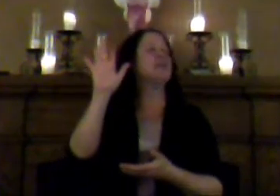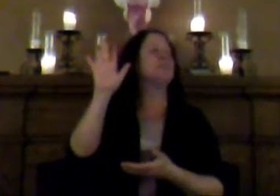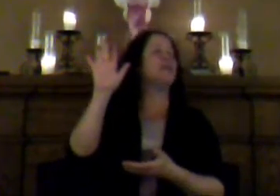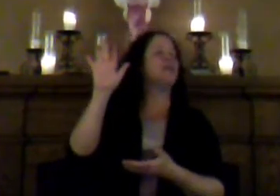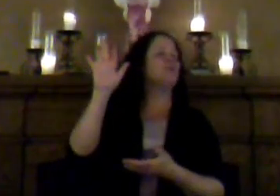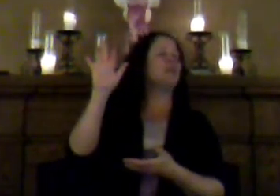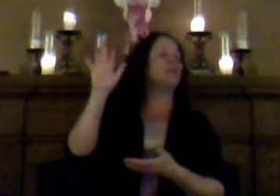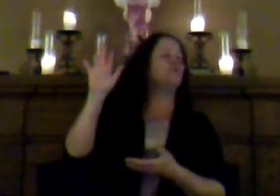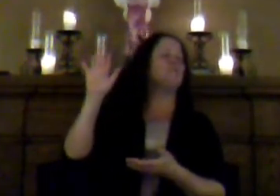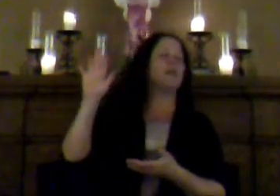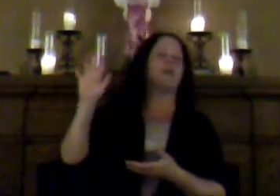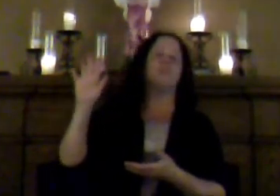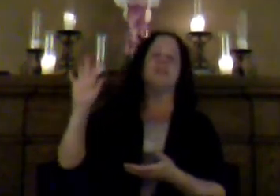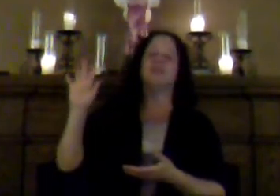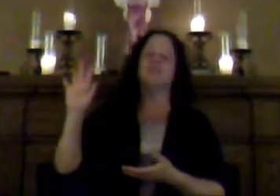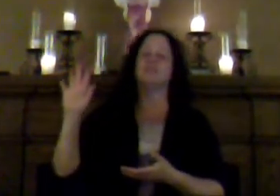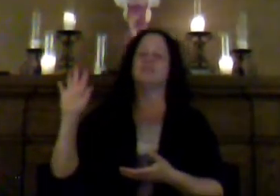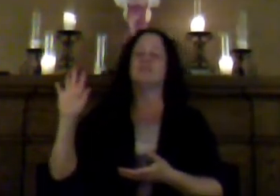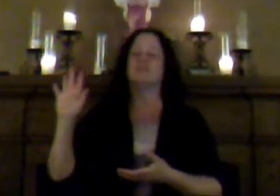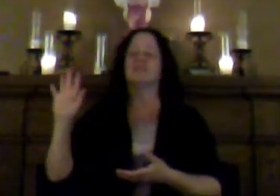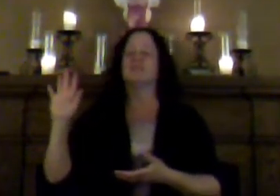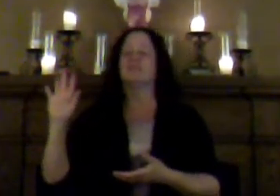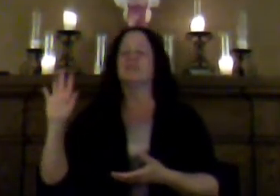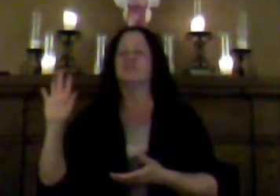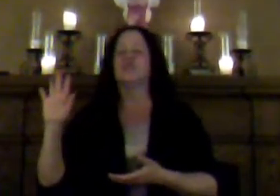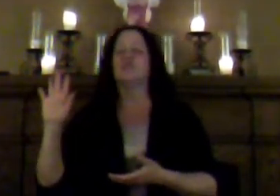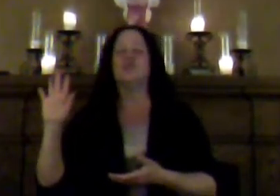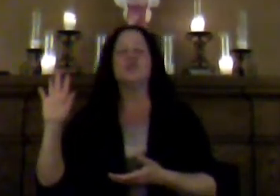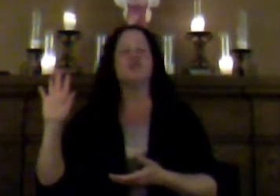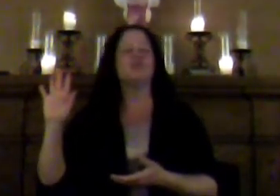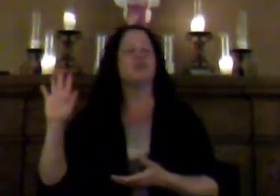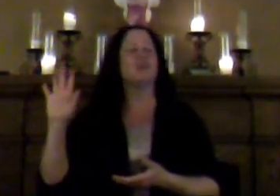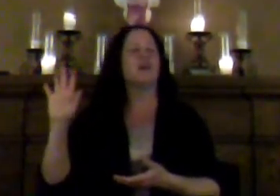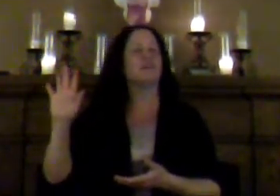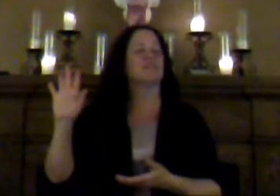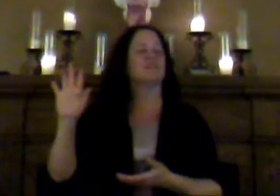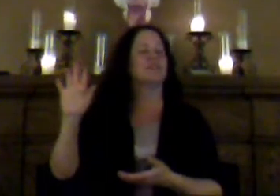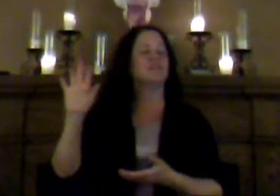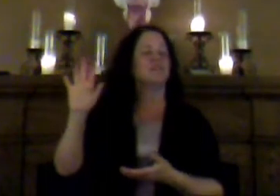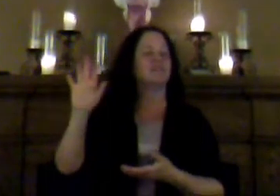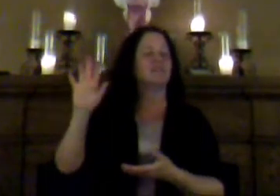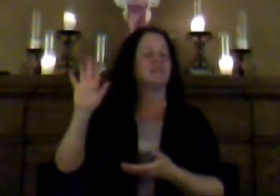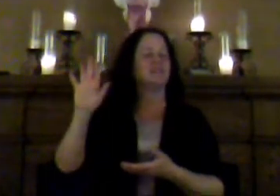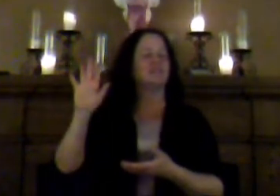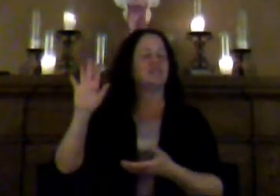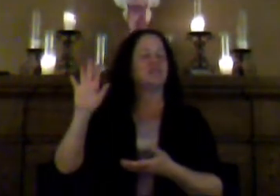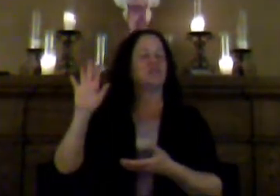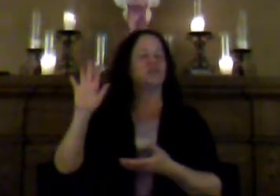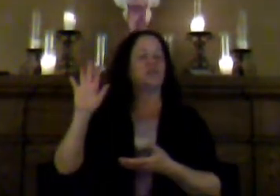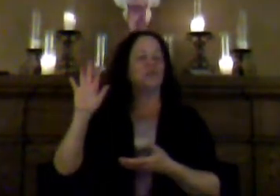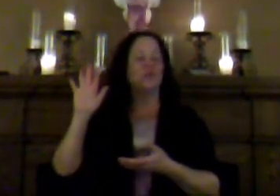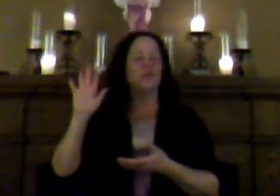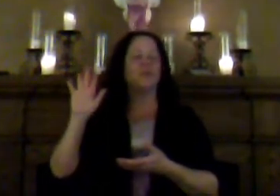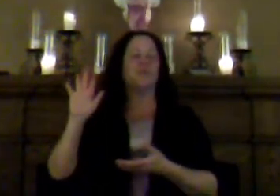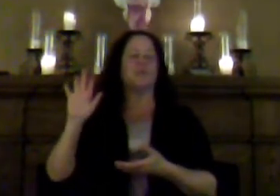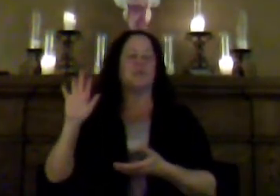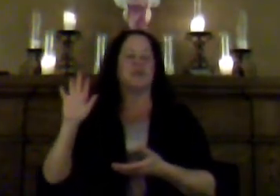better than you may be. Look to another to learn from them,